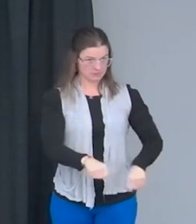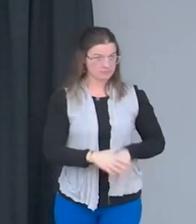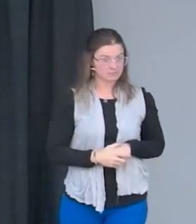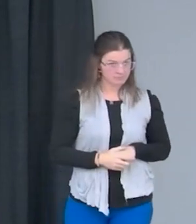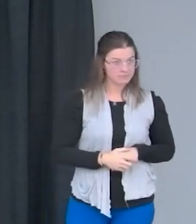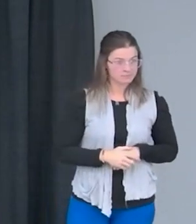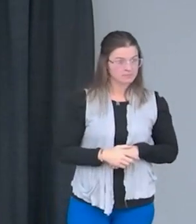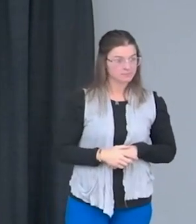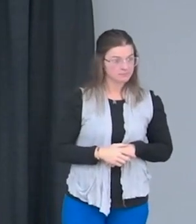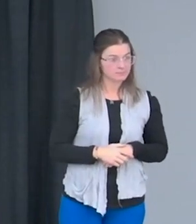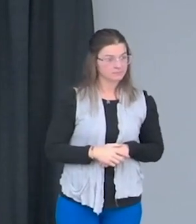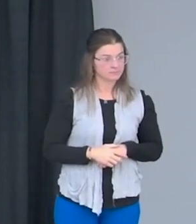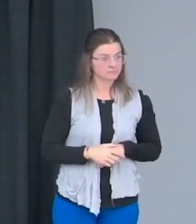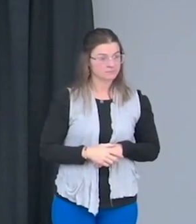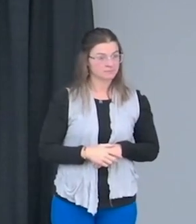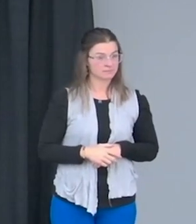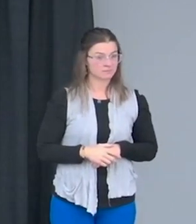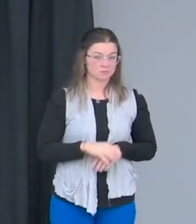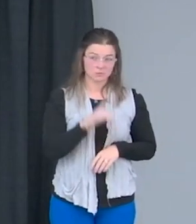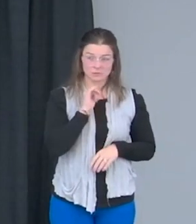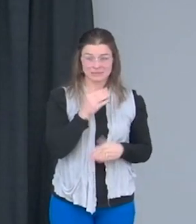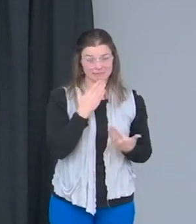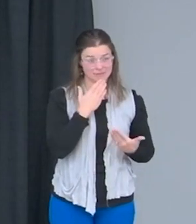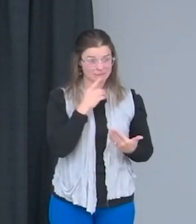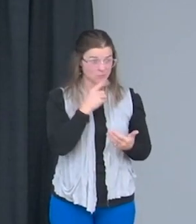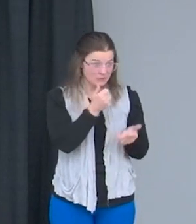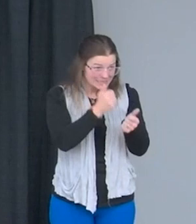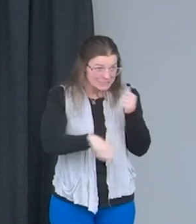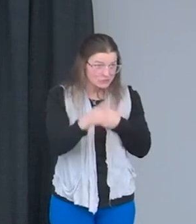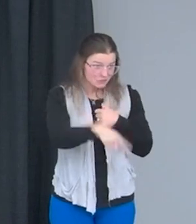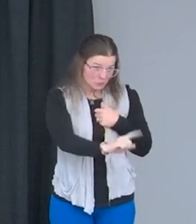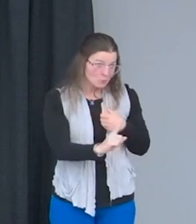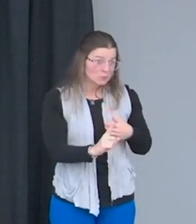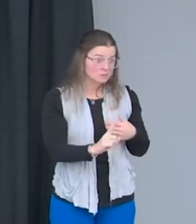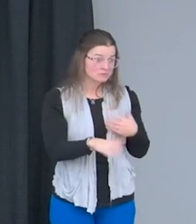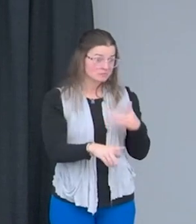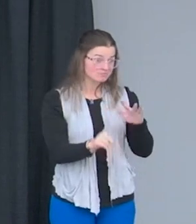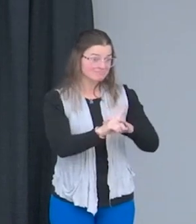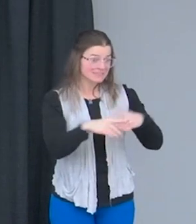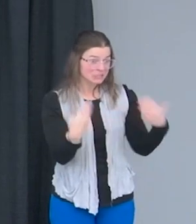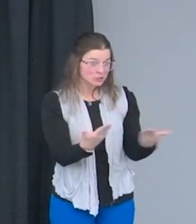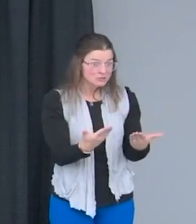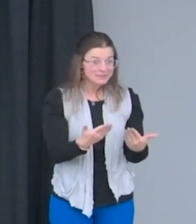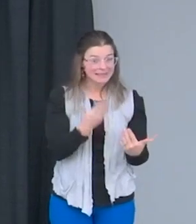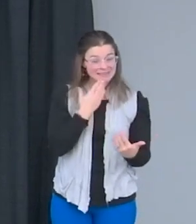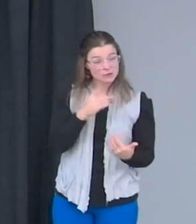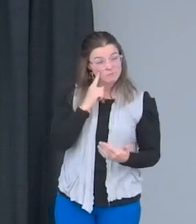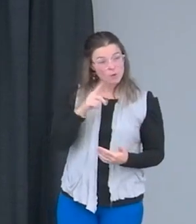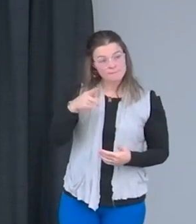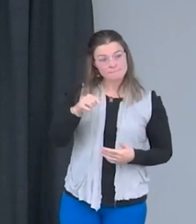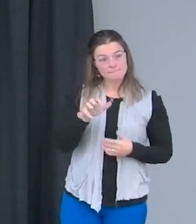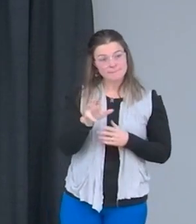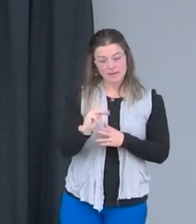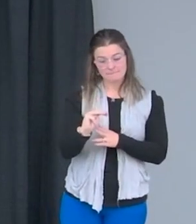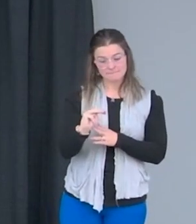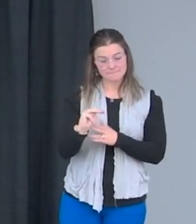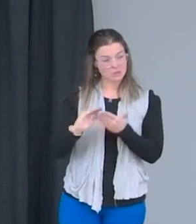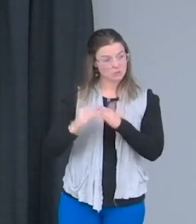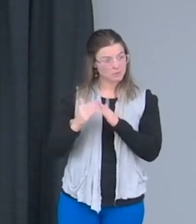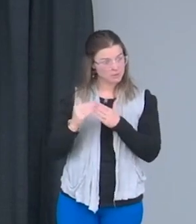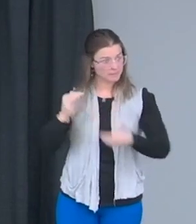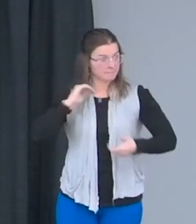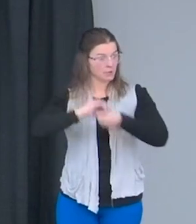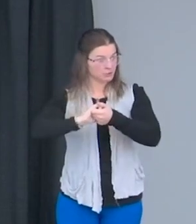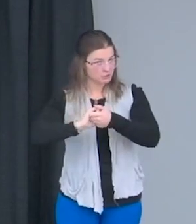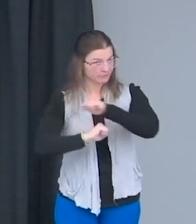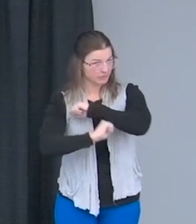So we are thankful to each of you for being here. We're thankful to the Peckham Community Partnership Foundation for being able to